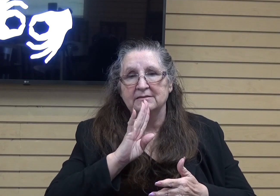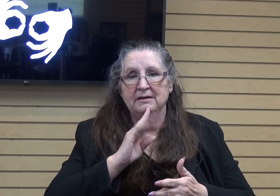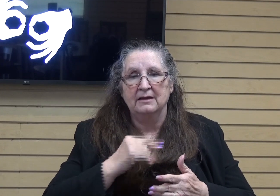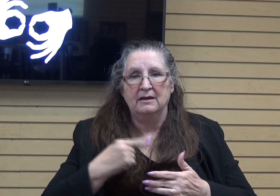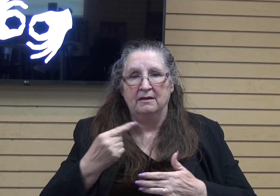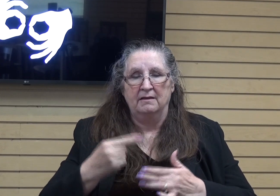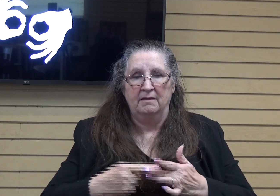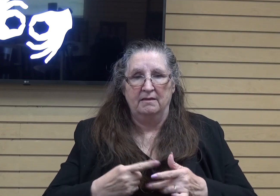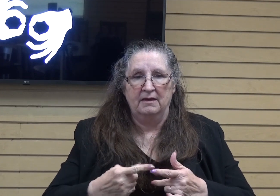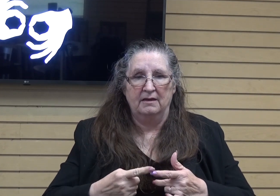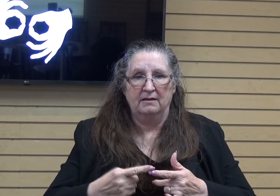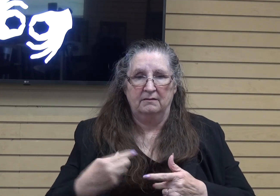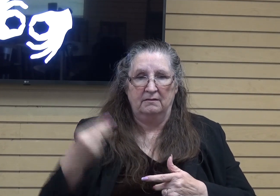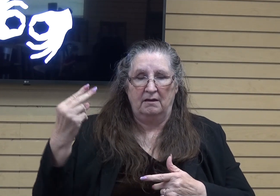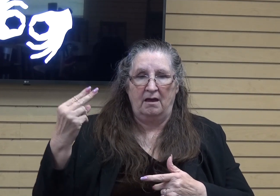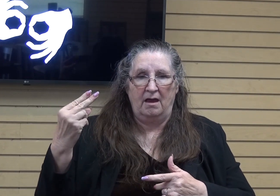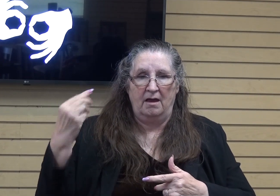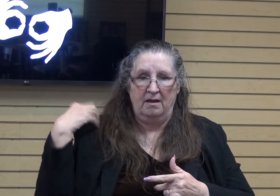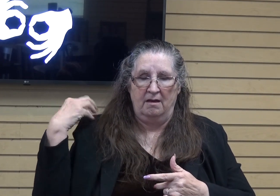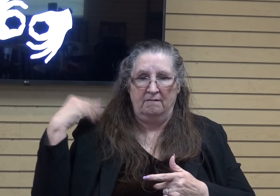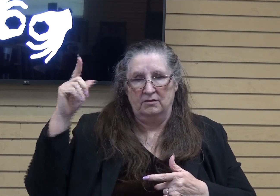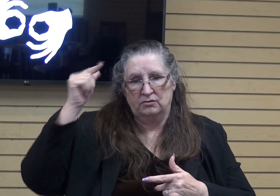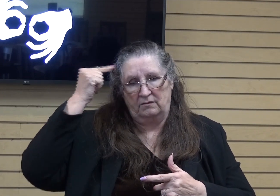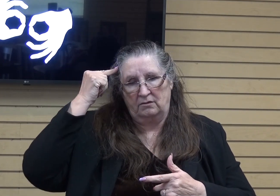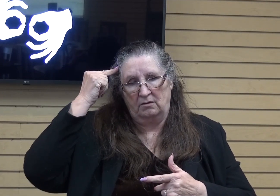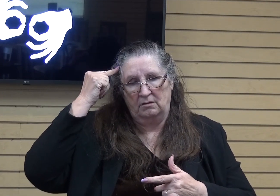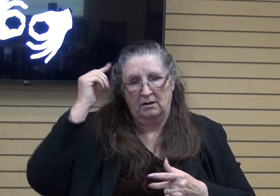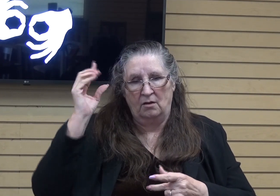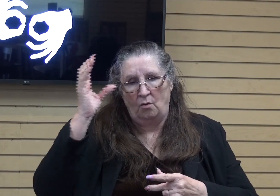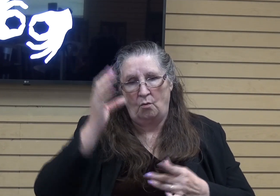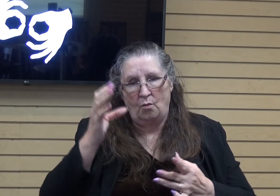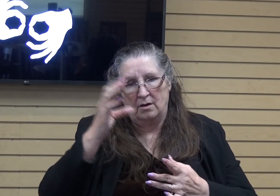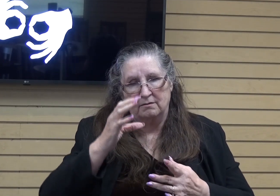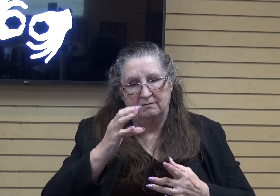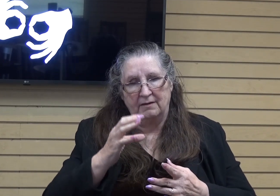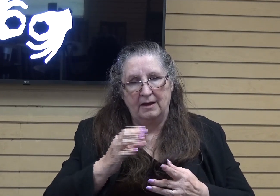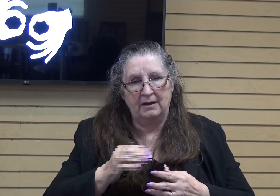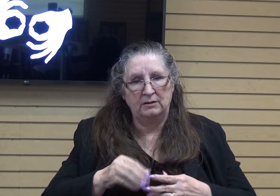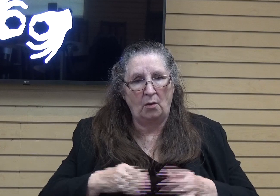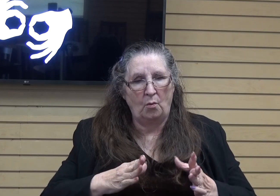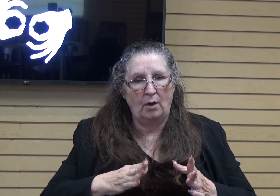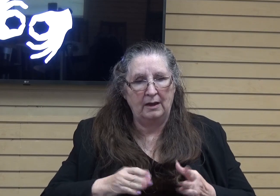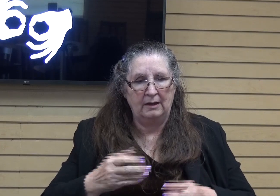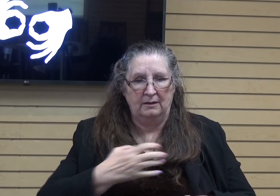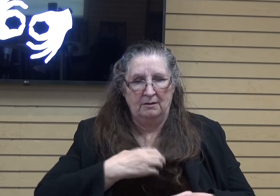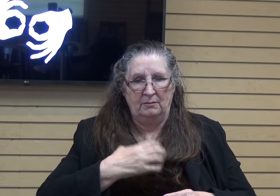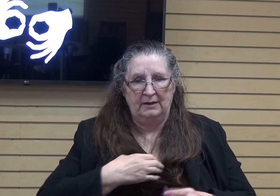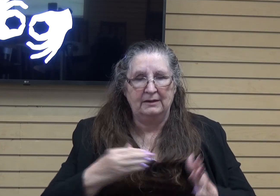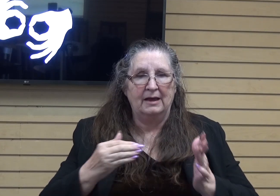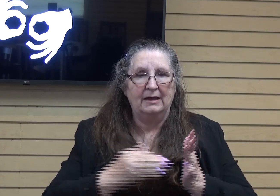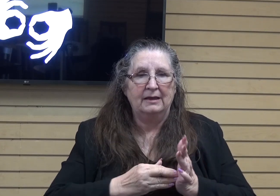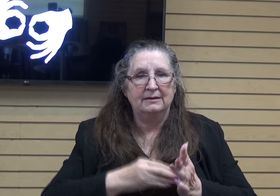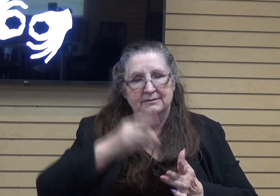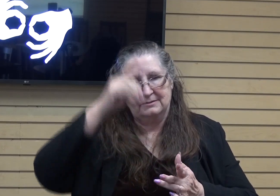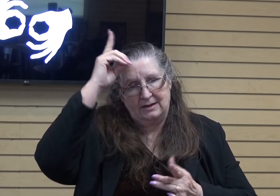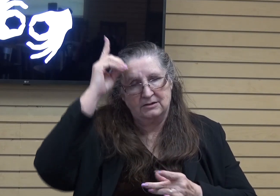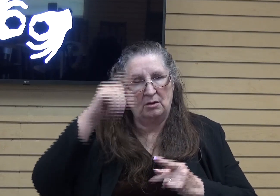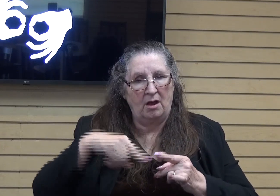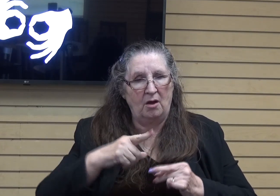officials and the satraps sought to find ground for complaint against Daniel with regard to the kingdom.